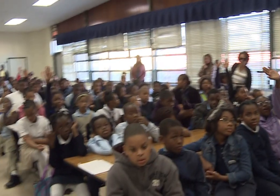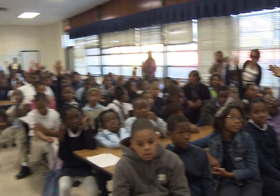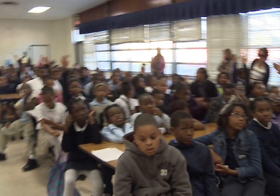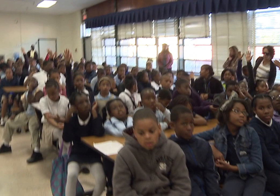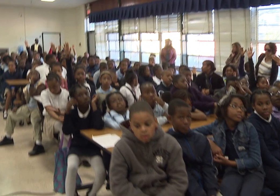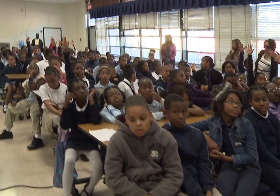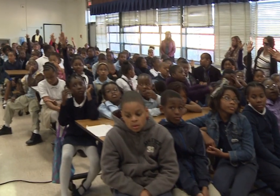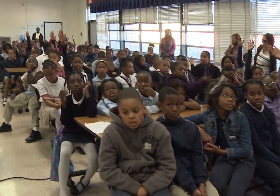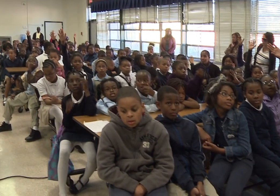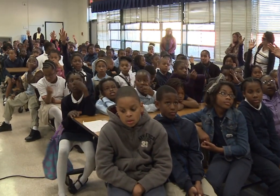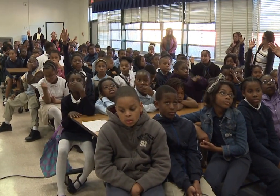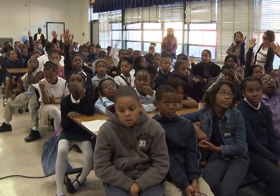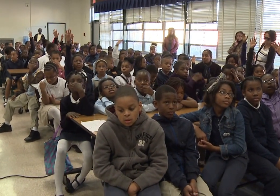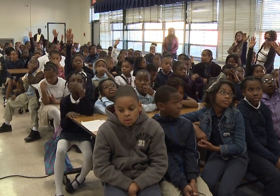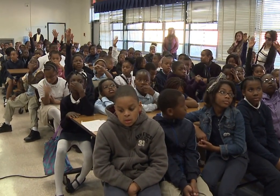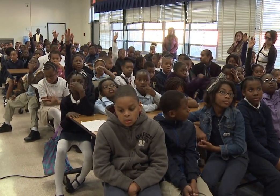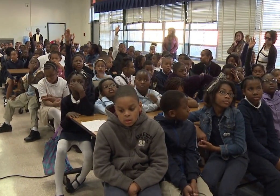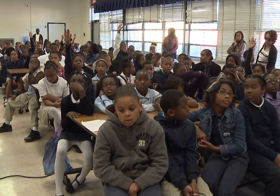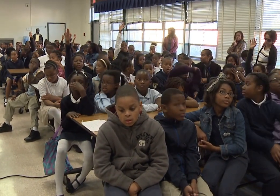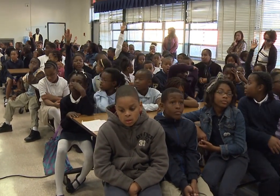Next question. Last question. Put it all the way to the back.